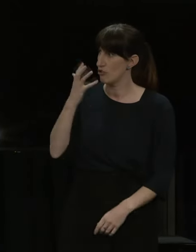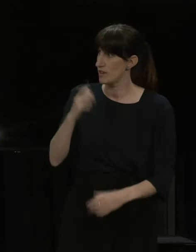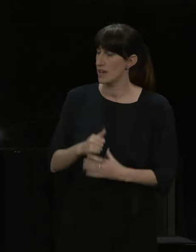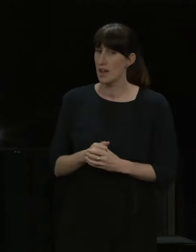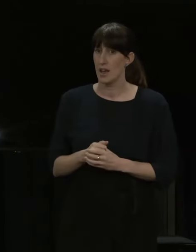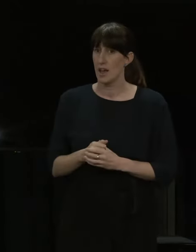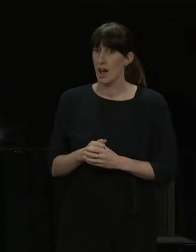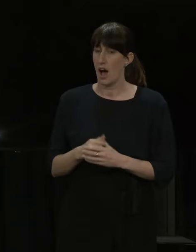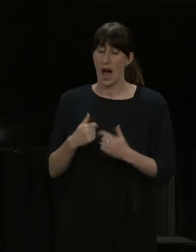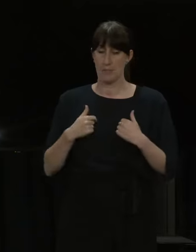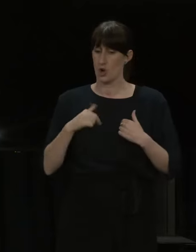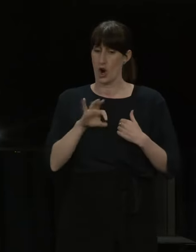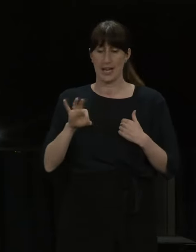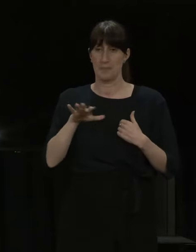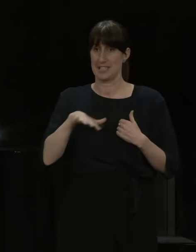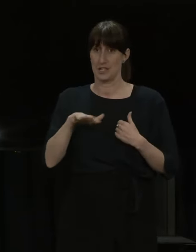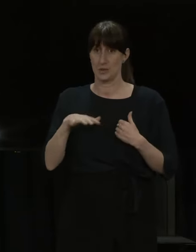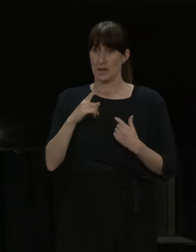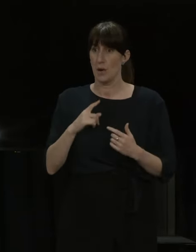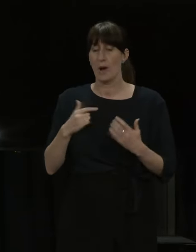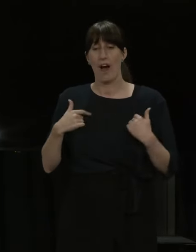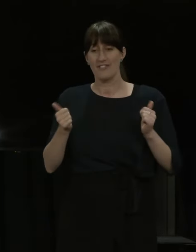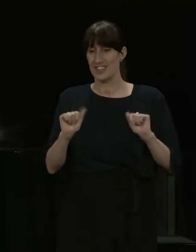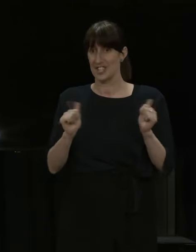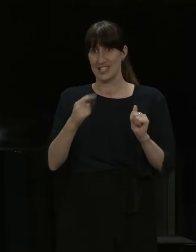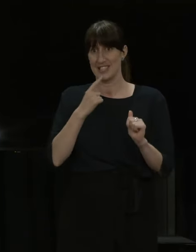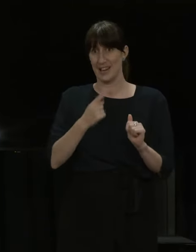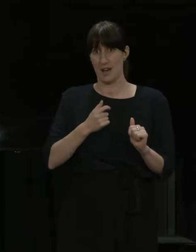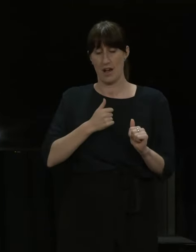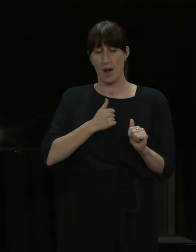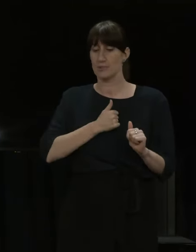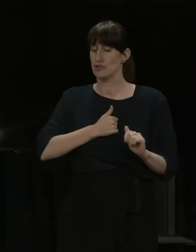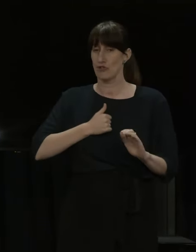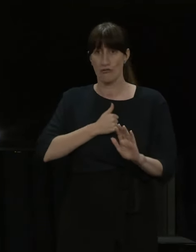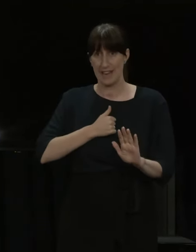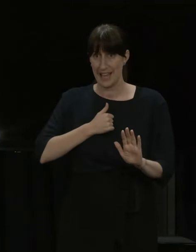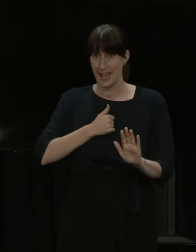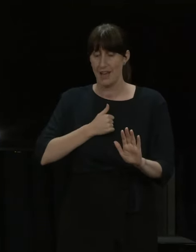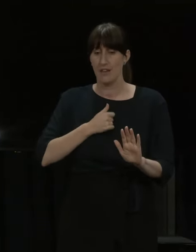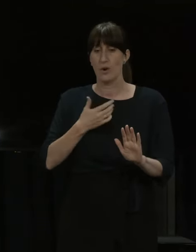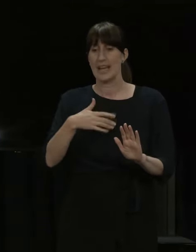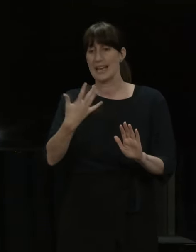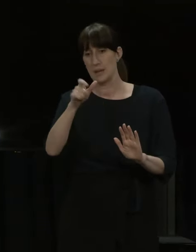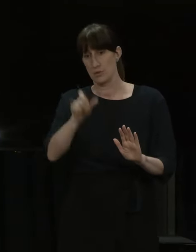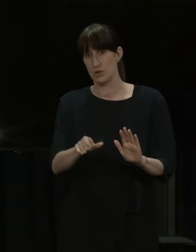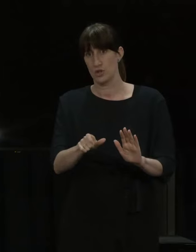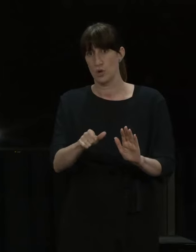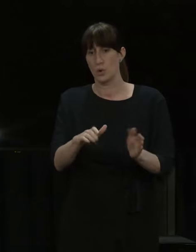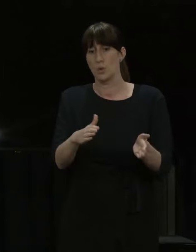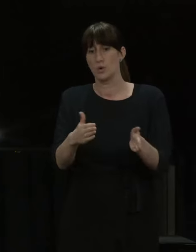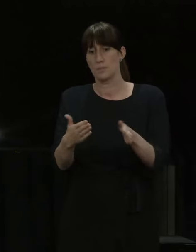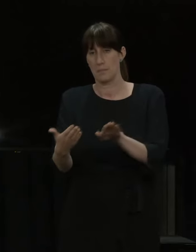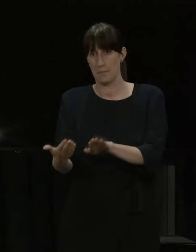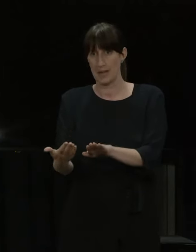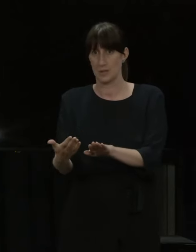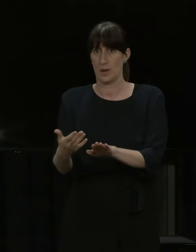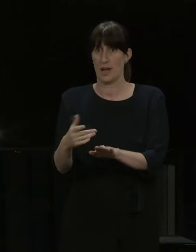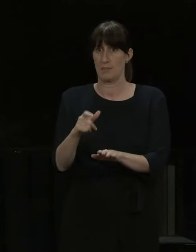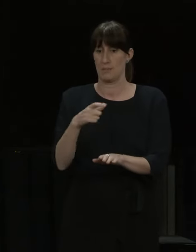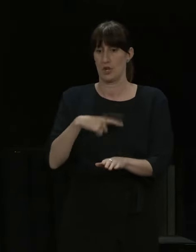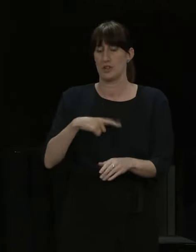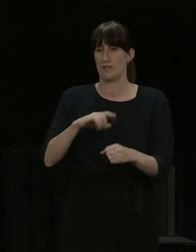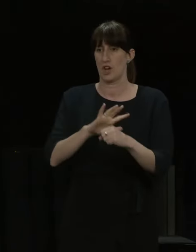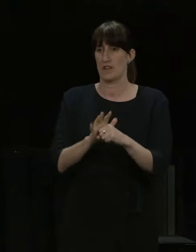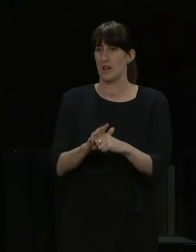to be able to offer that. Well, I just have. I've said that I'm sorry for anyone who loses a loved one due to COVID-19. Is that